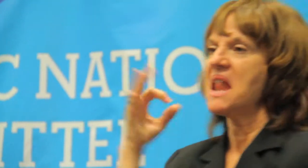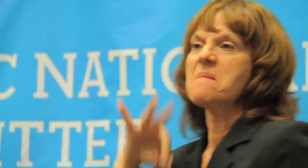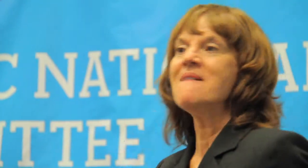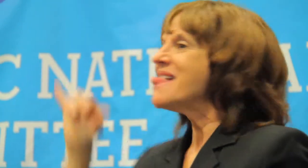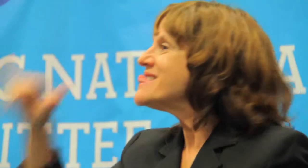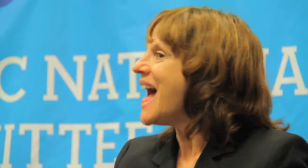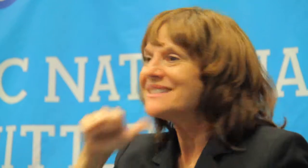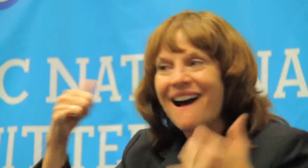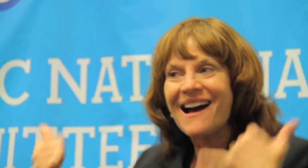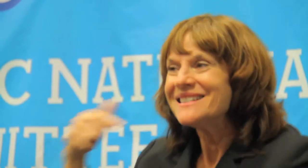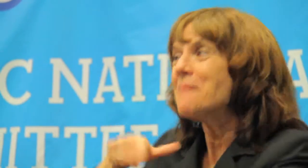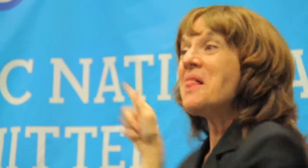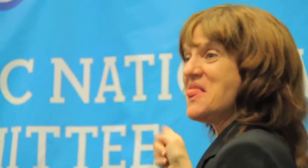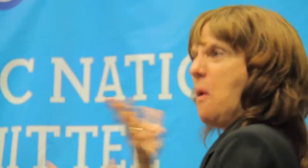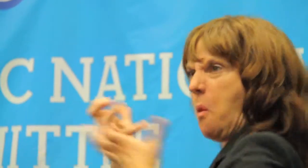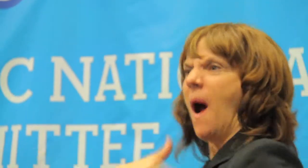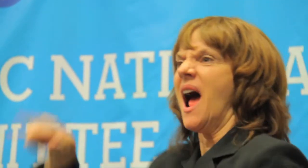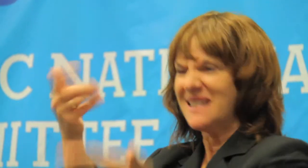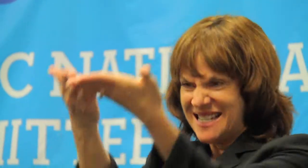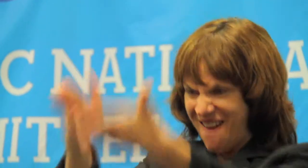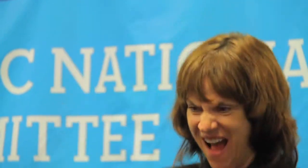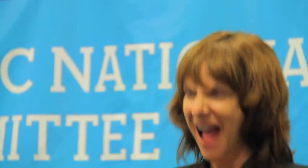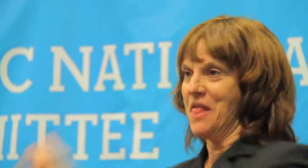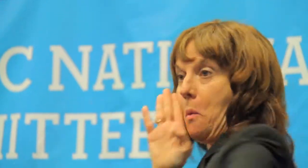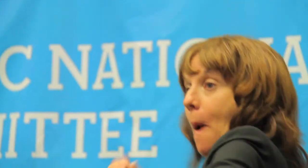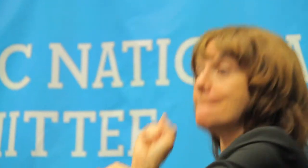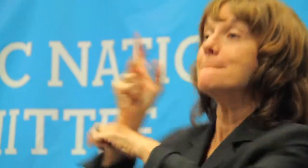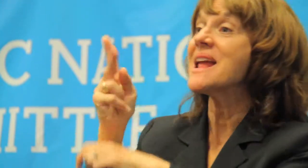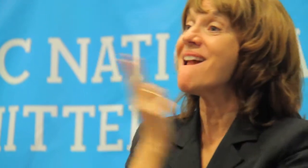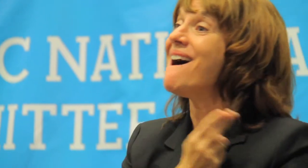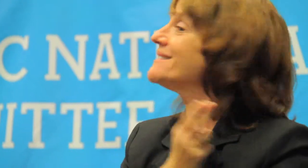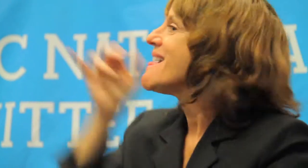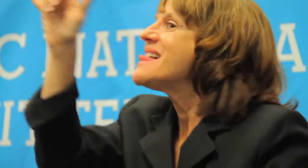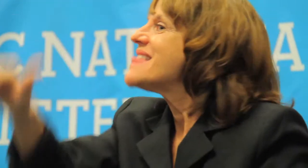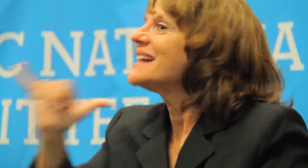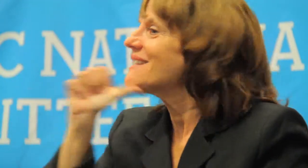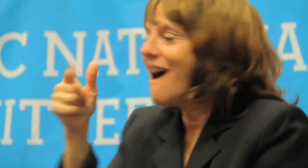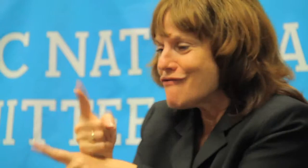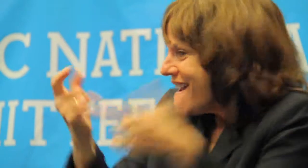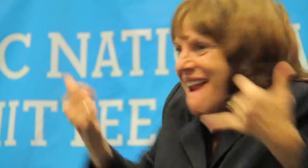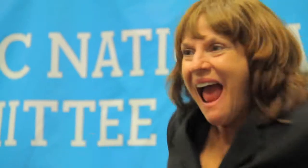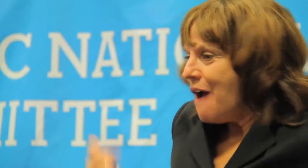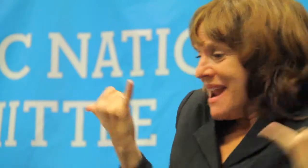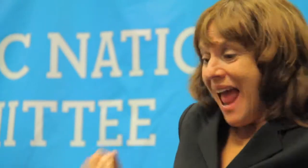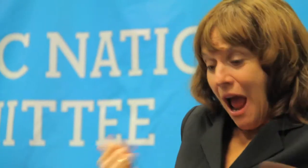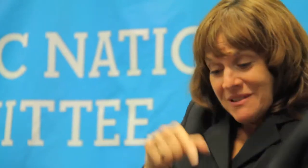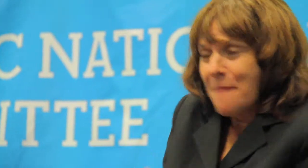what they're dependent on, dividing and conquering. This is now a time, it's more important now than ever for